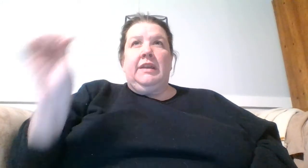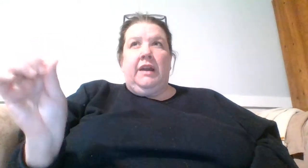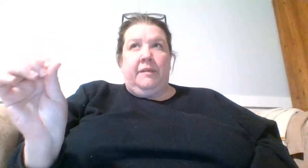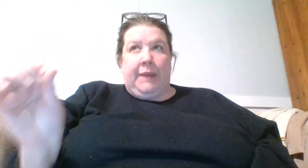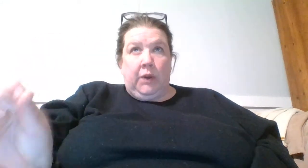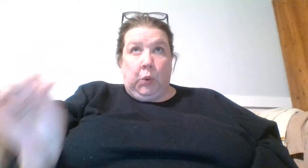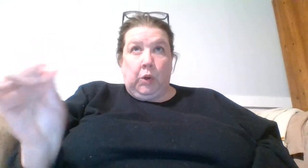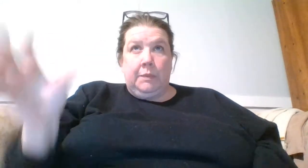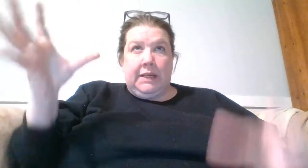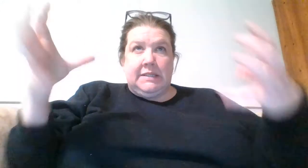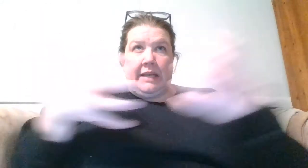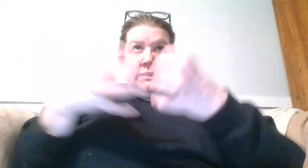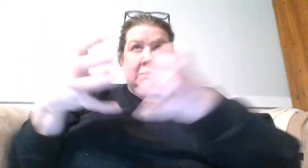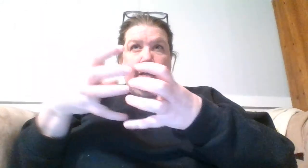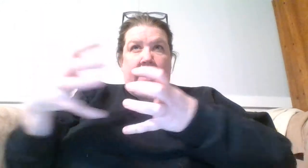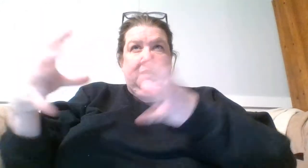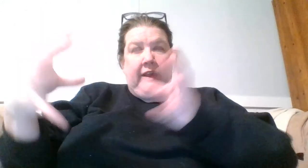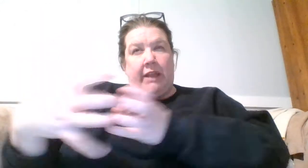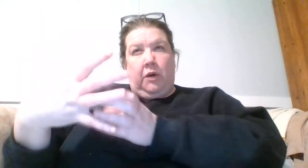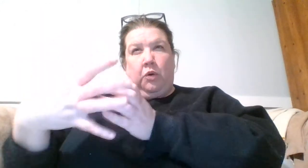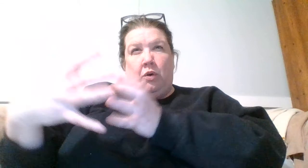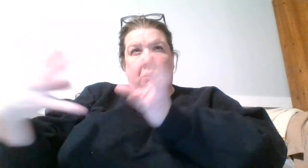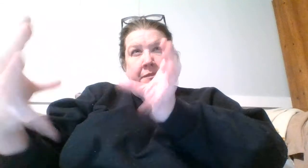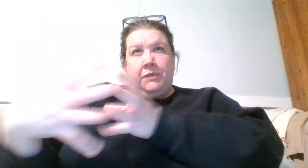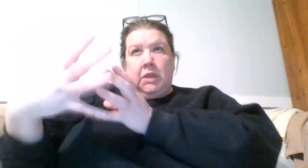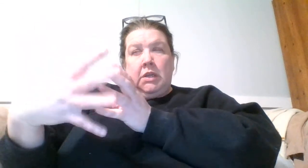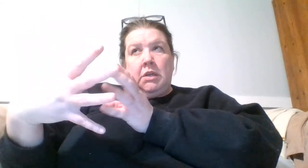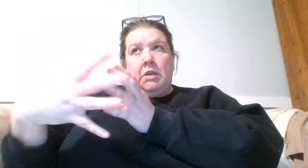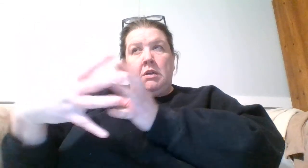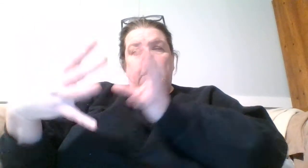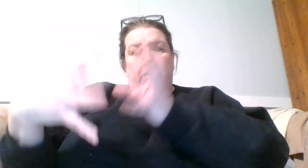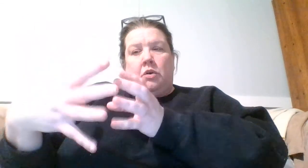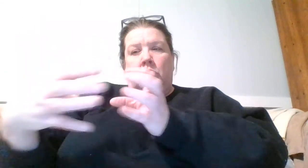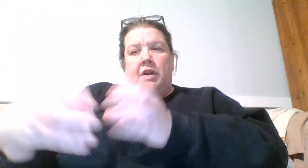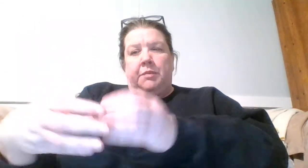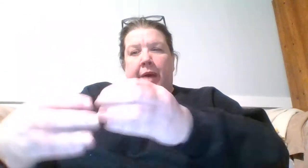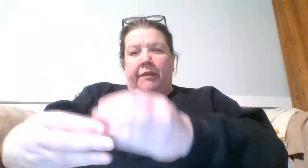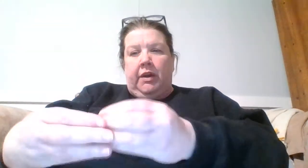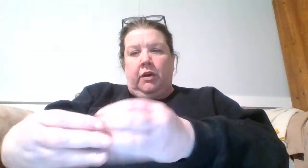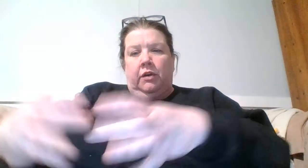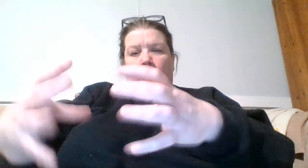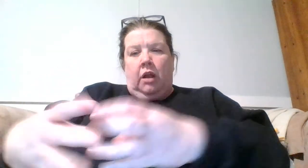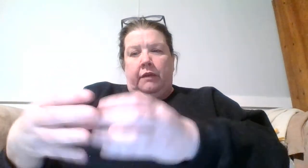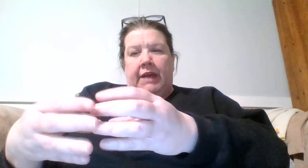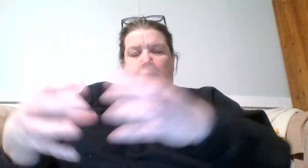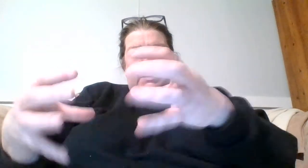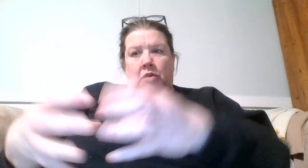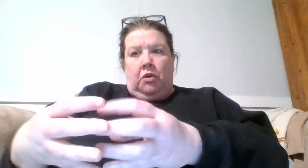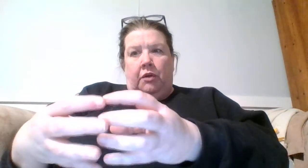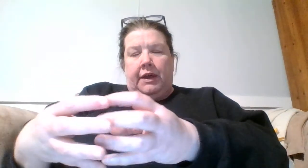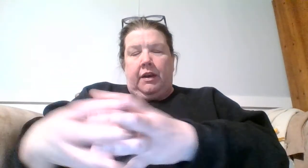of my core, because that's kind of like that whole, your core, your pelvic girdle, all of that is all there.